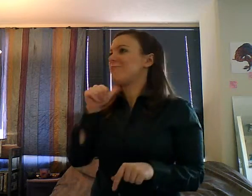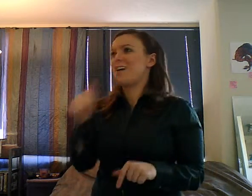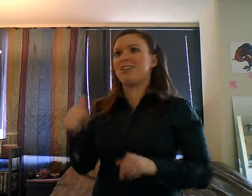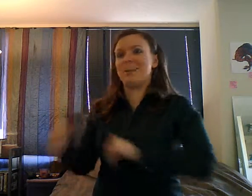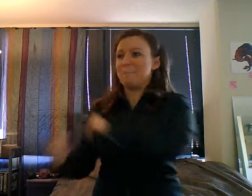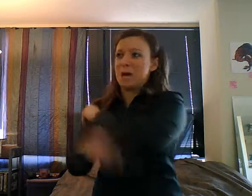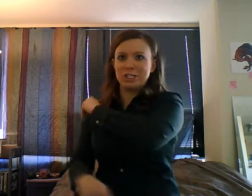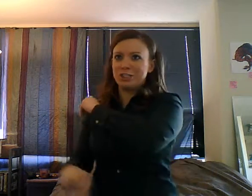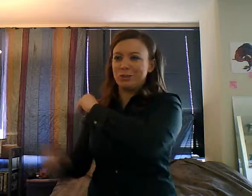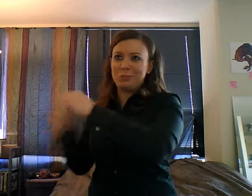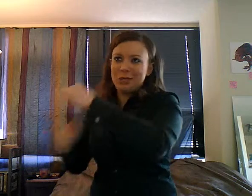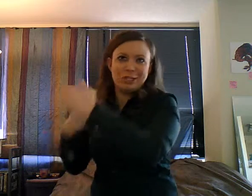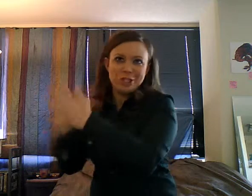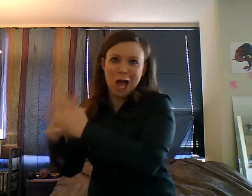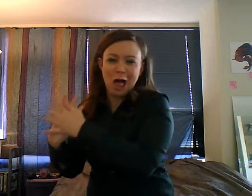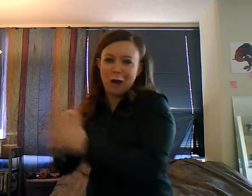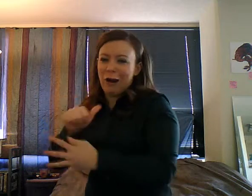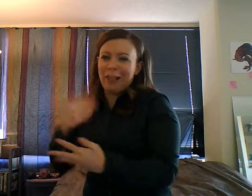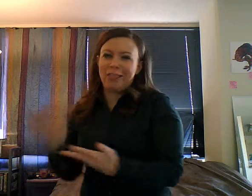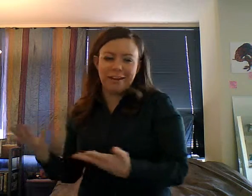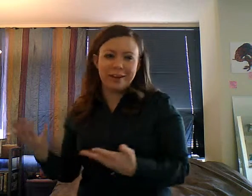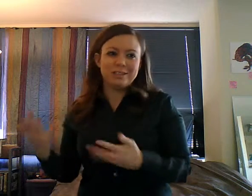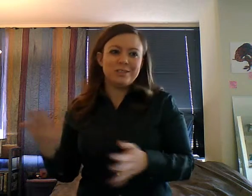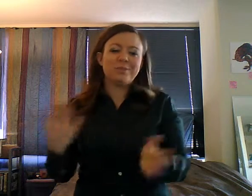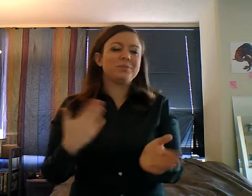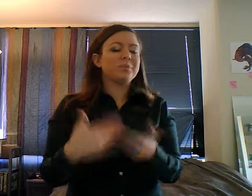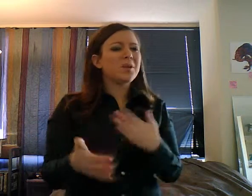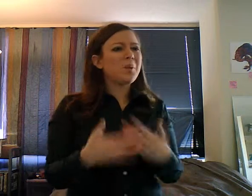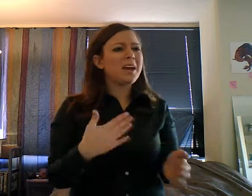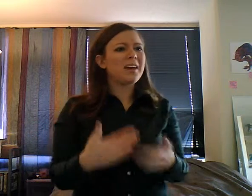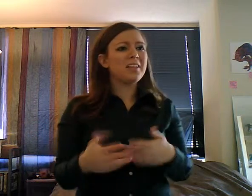opportunity to even just enjoy, enjoy each other's company. So, it was nice.